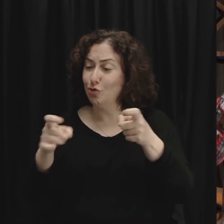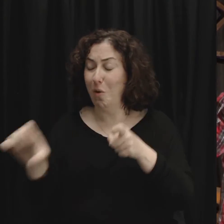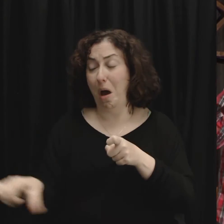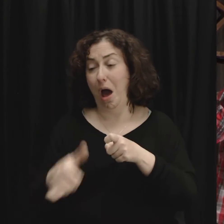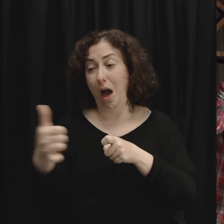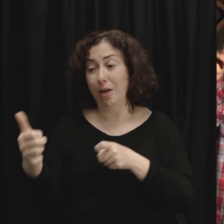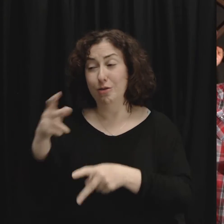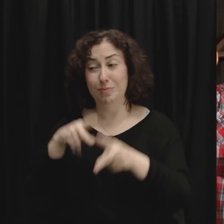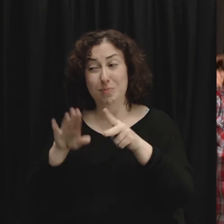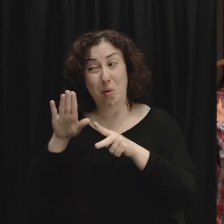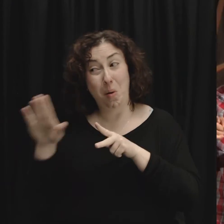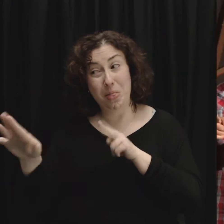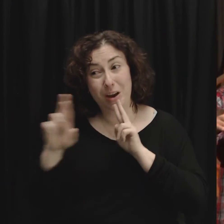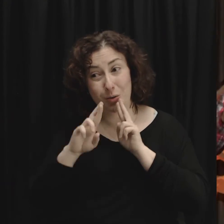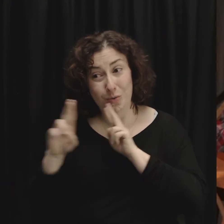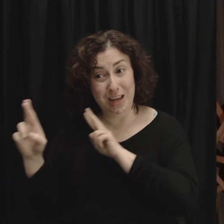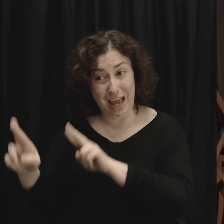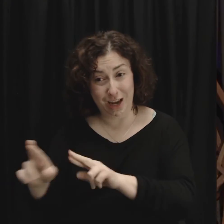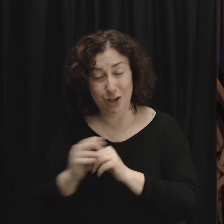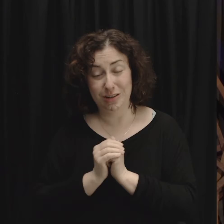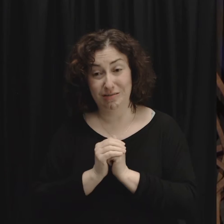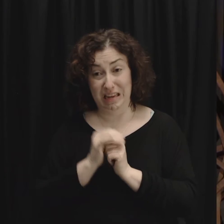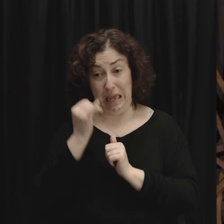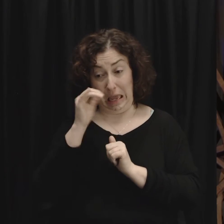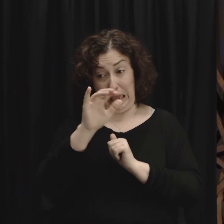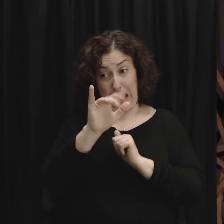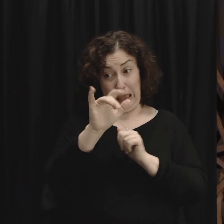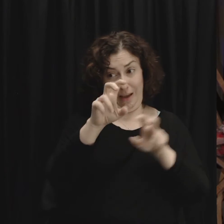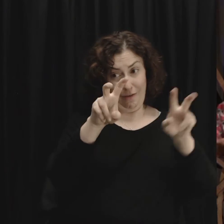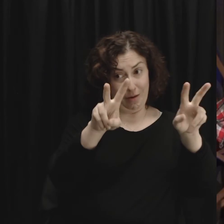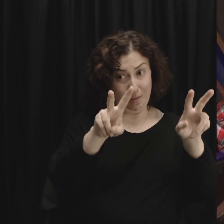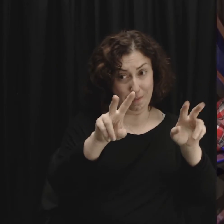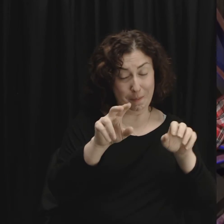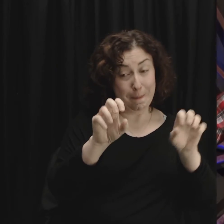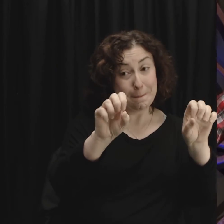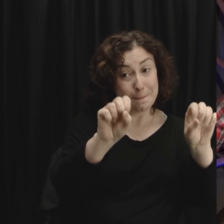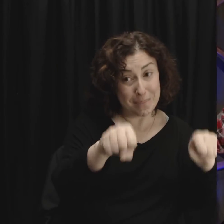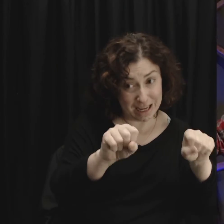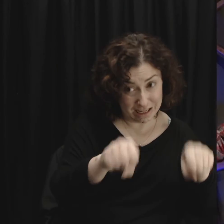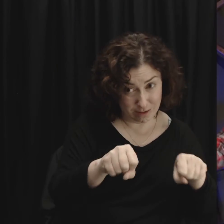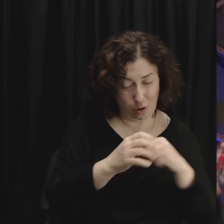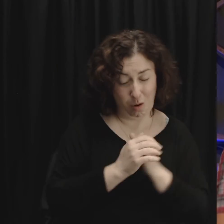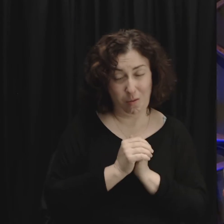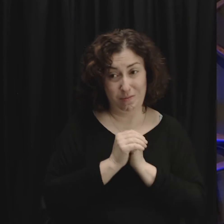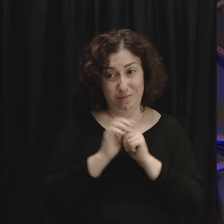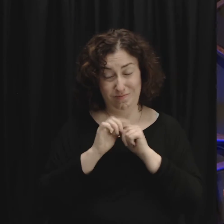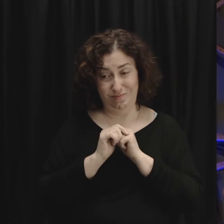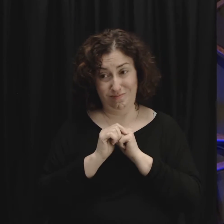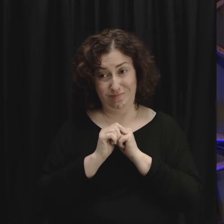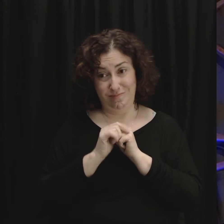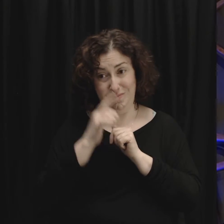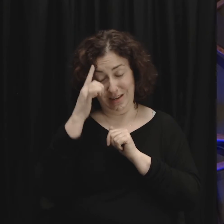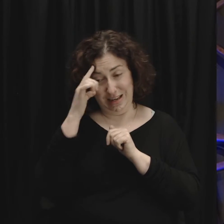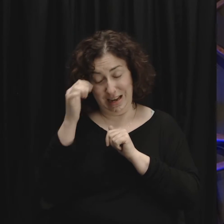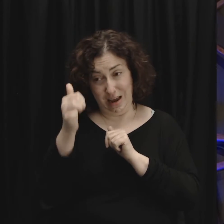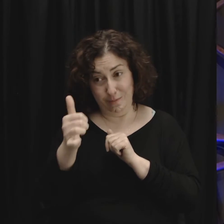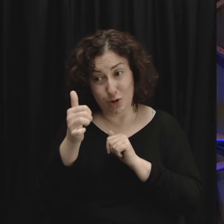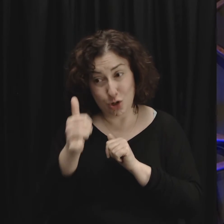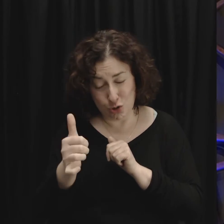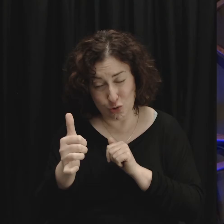as it depends on you live at peace with everyone that's God's